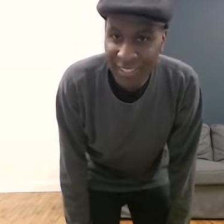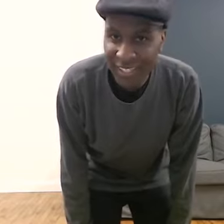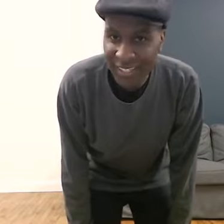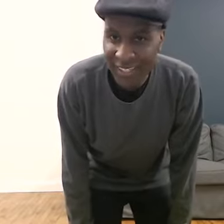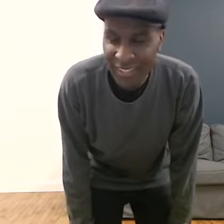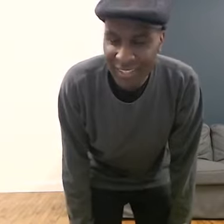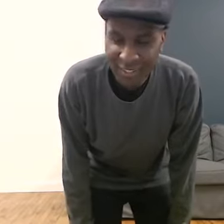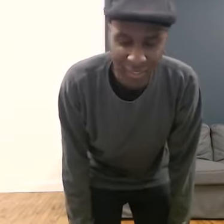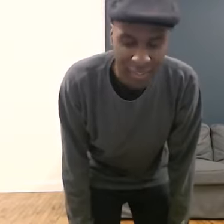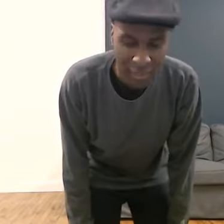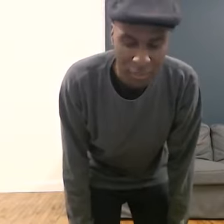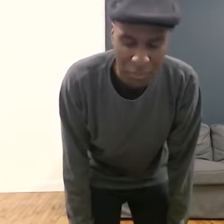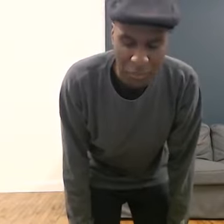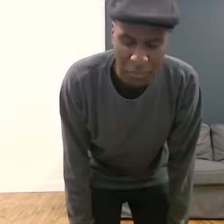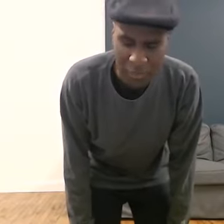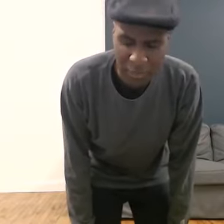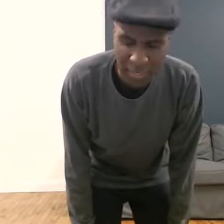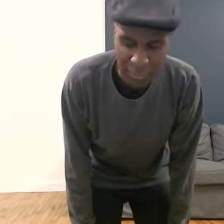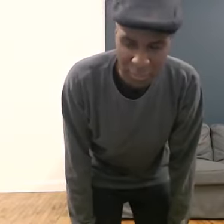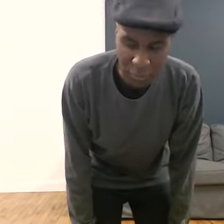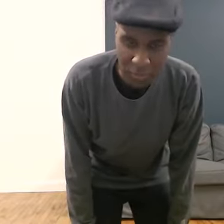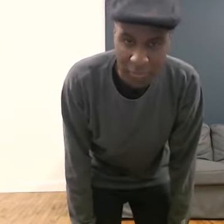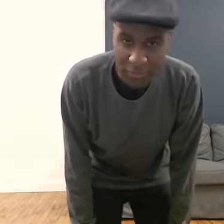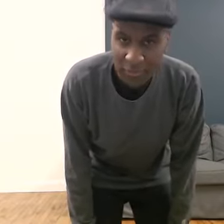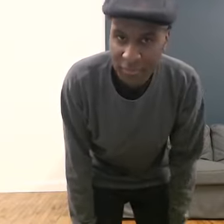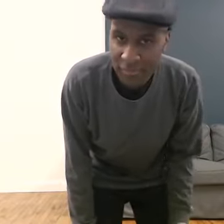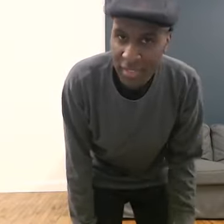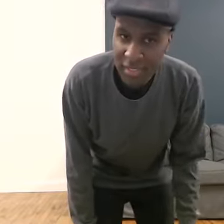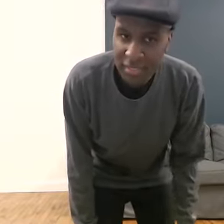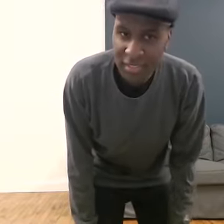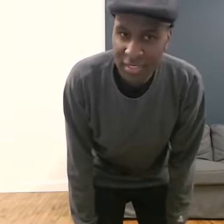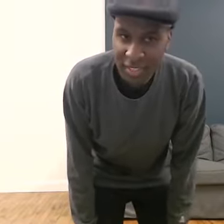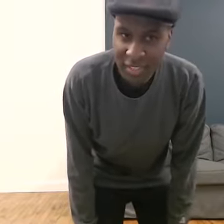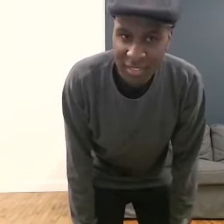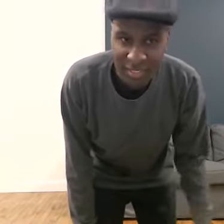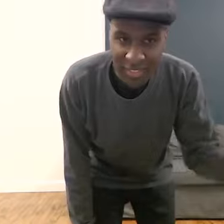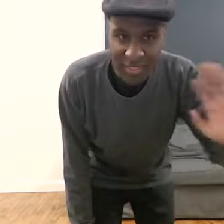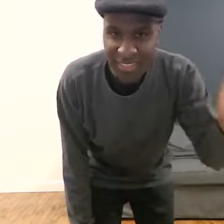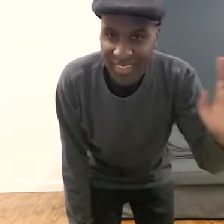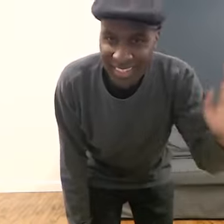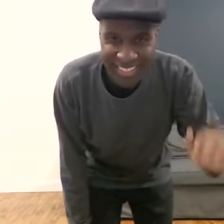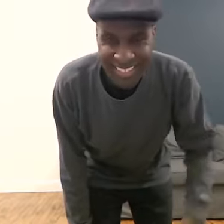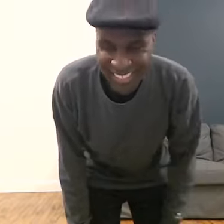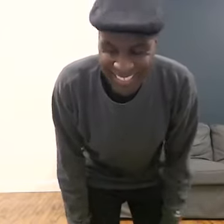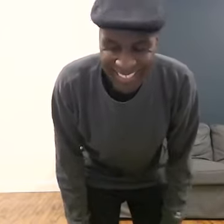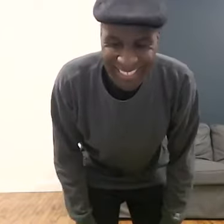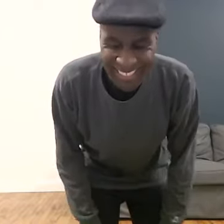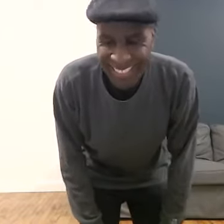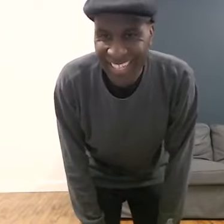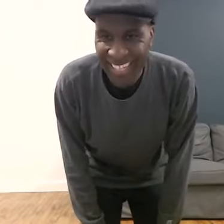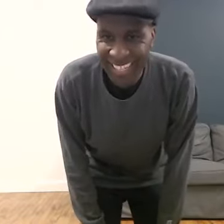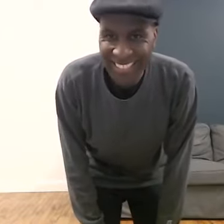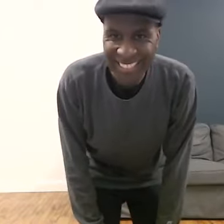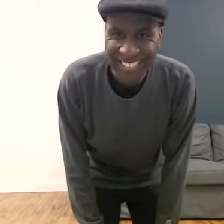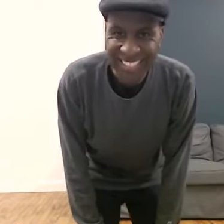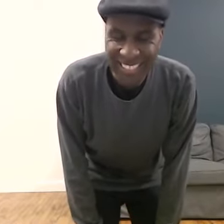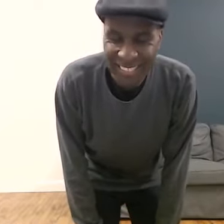Qigong, wondering what this practice is all about. Qigong is an ancient Chinese